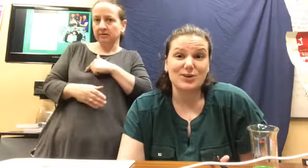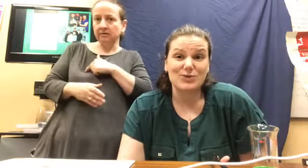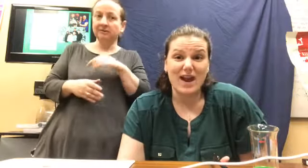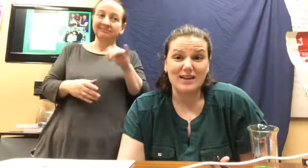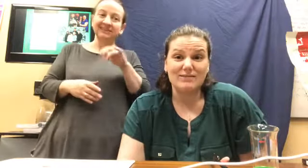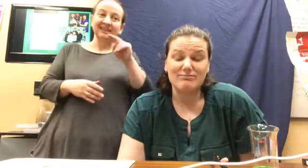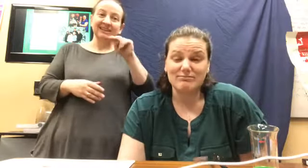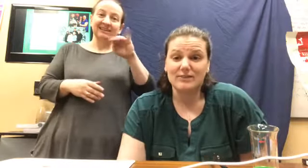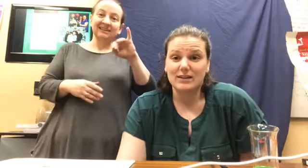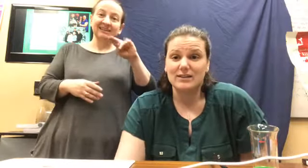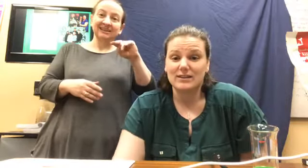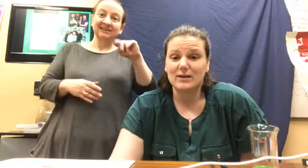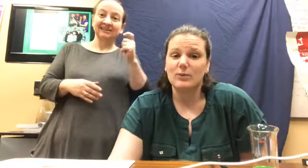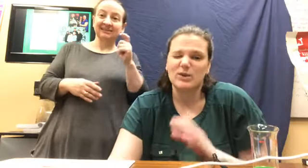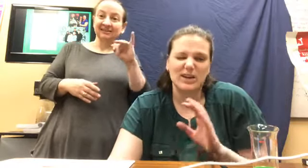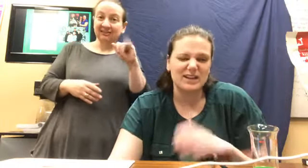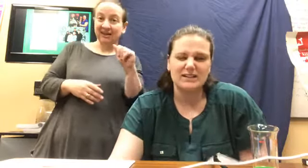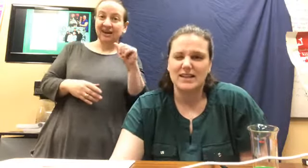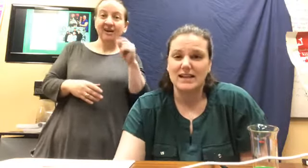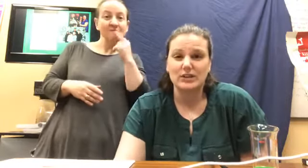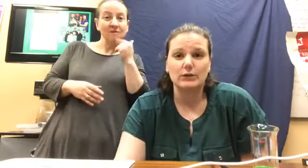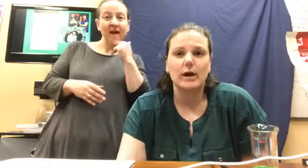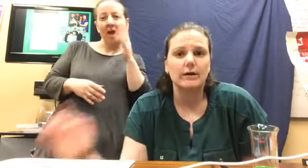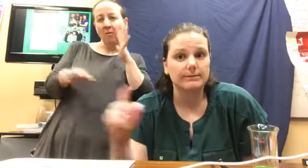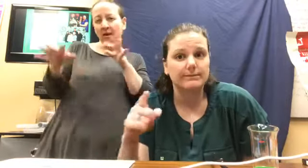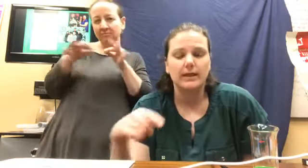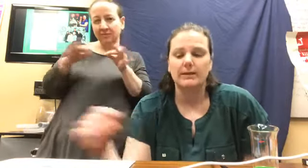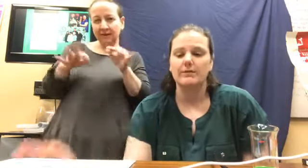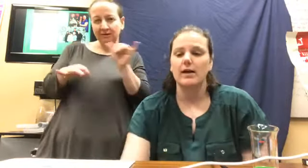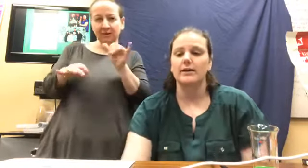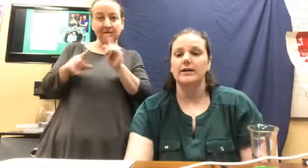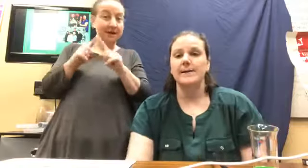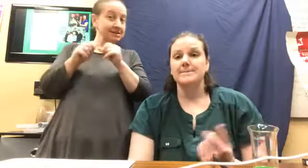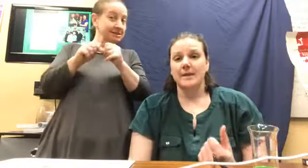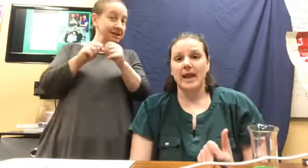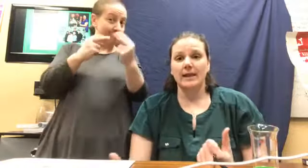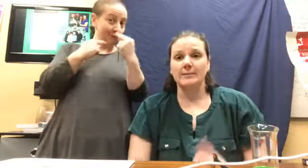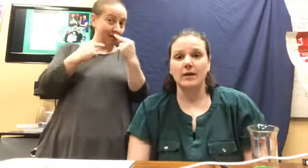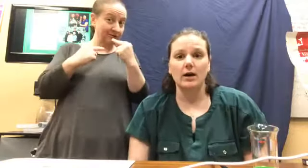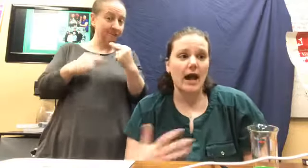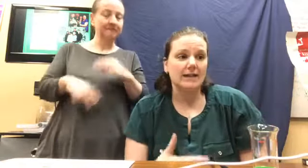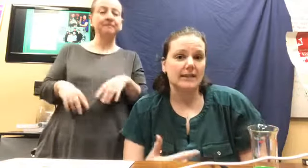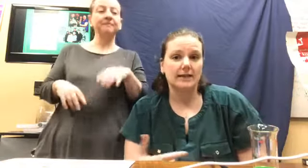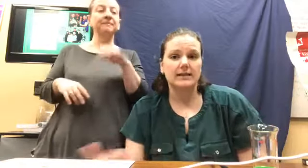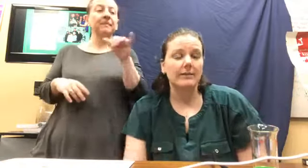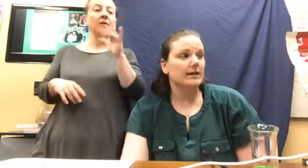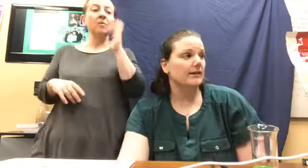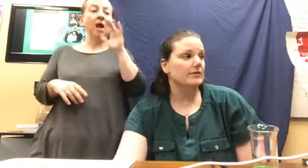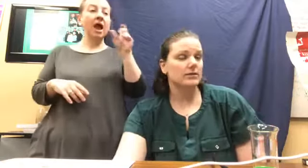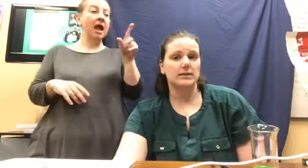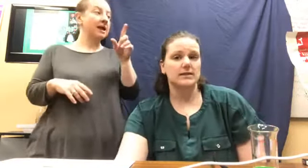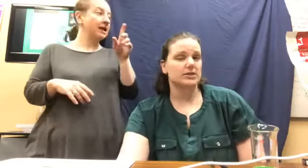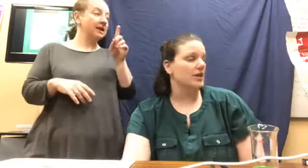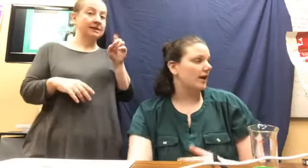Red. We'll get into that too, but keep following. And I'm going to ask Debbie if she wants to share